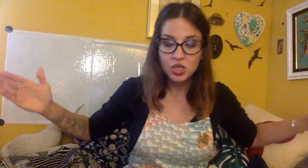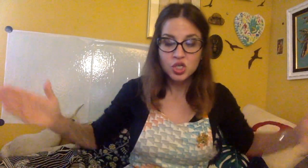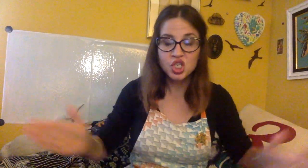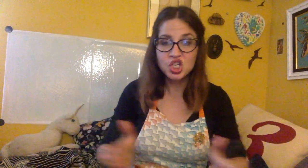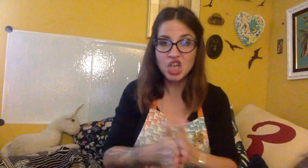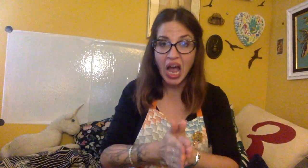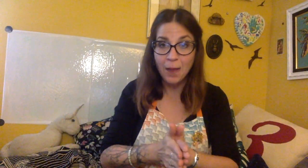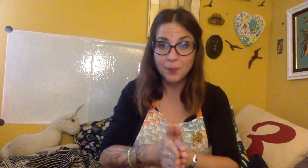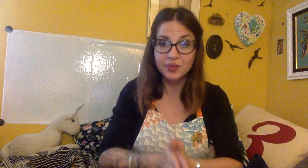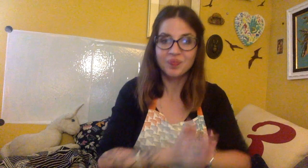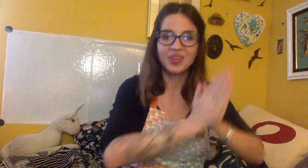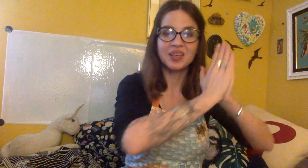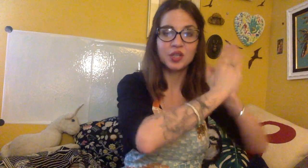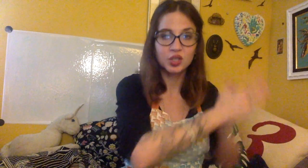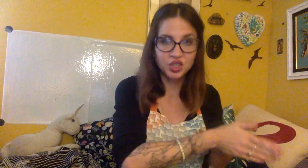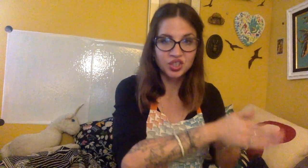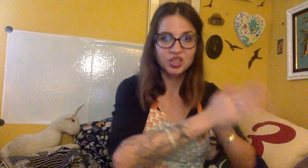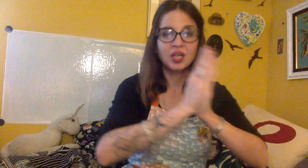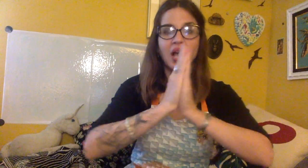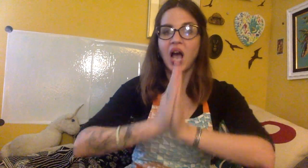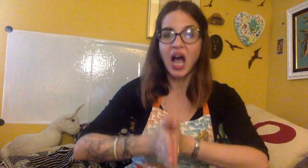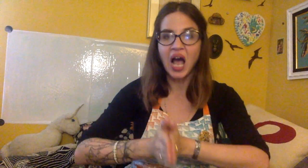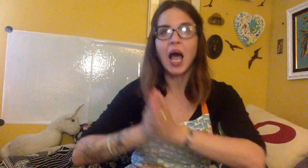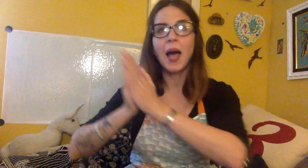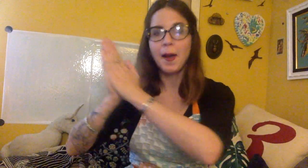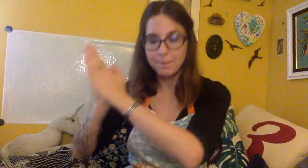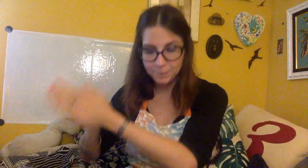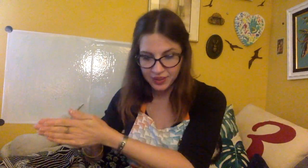Shop. Sh. A. P.